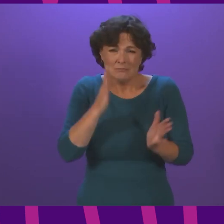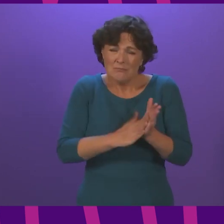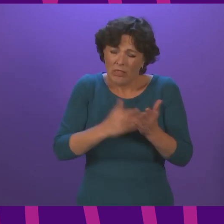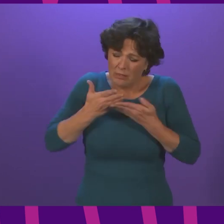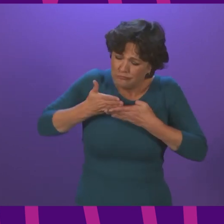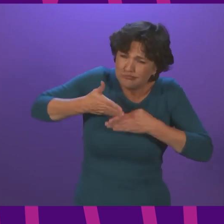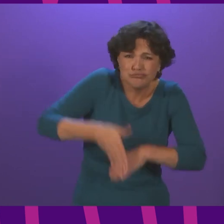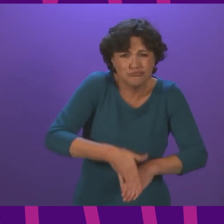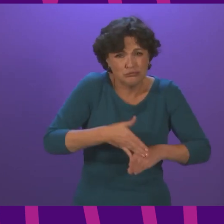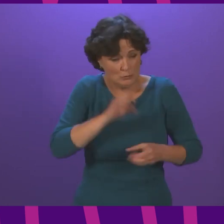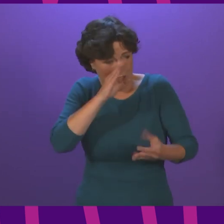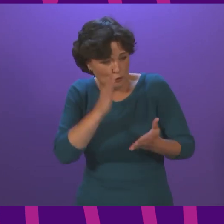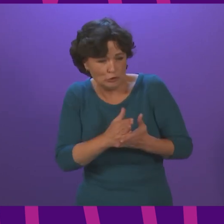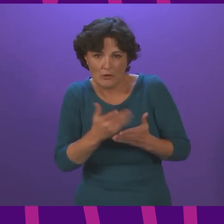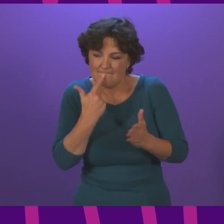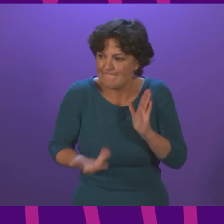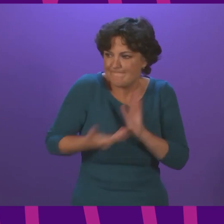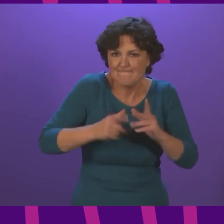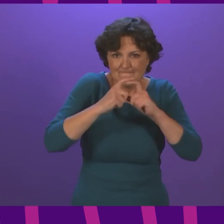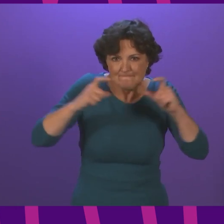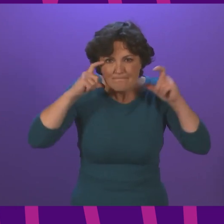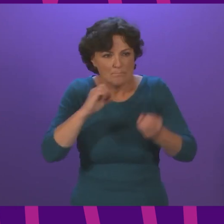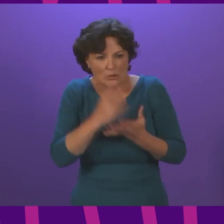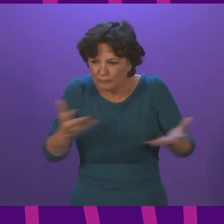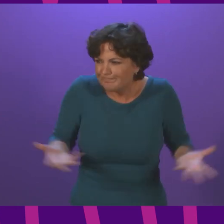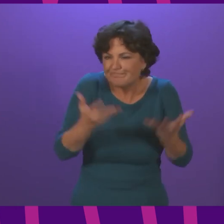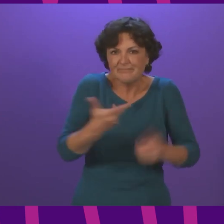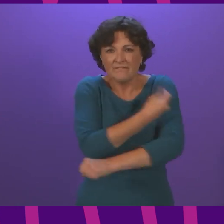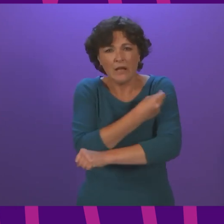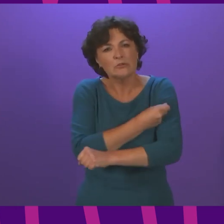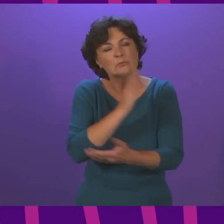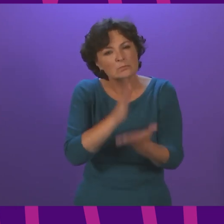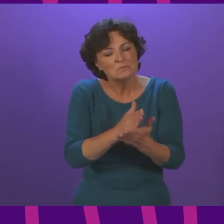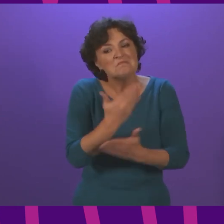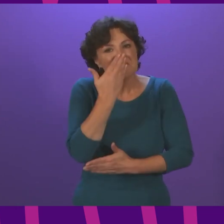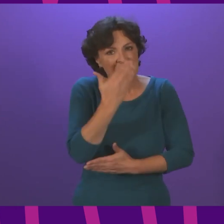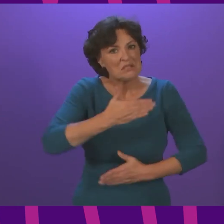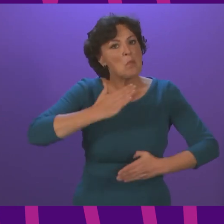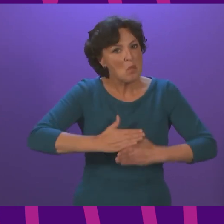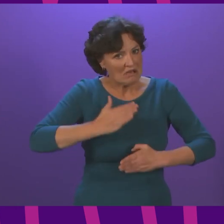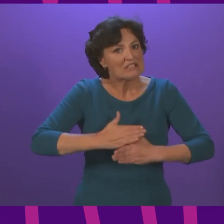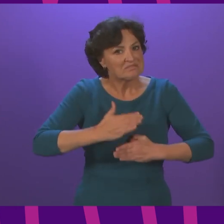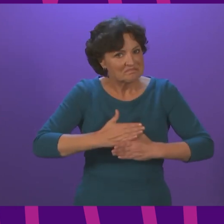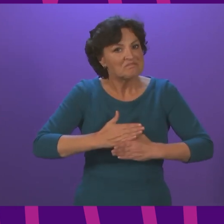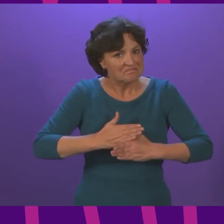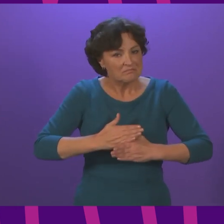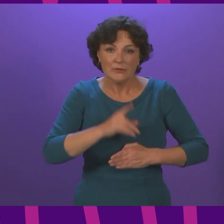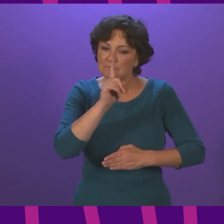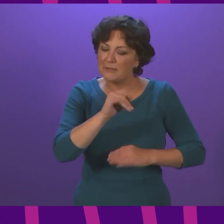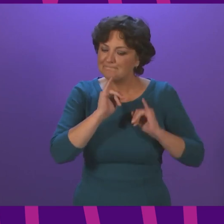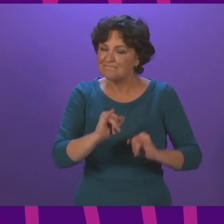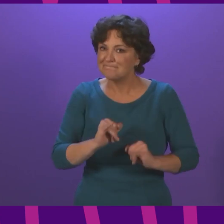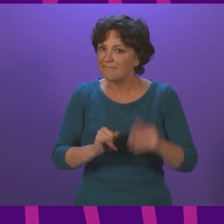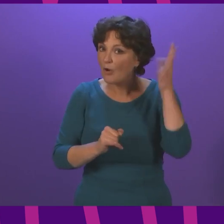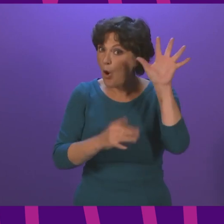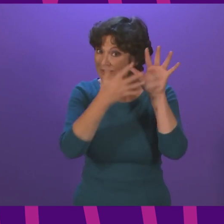to step up compliance with mitigations and to drive up vaccination rates do seem to be working. However, as we head into autumn